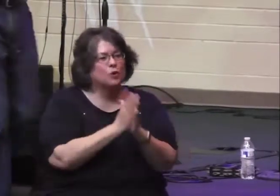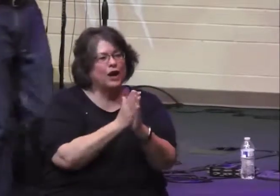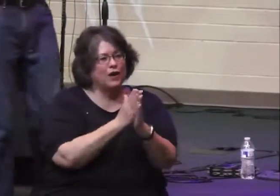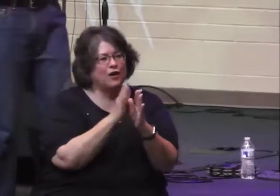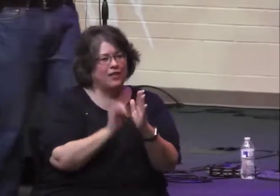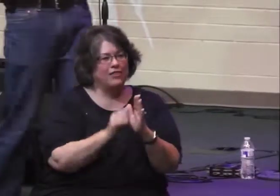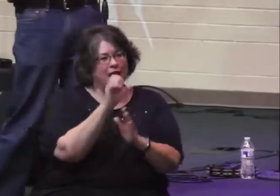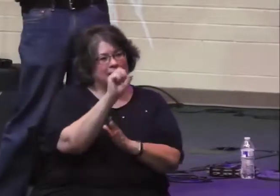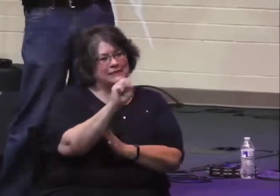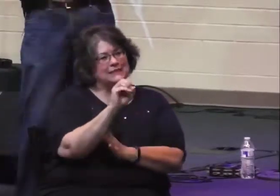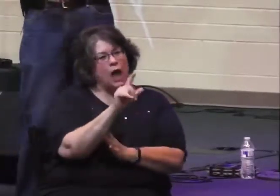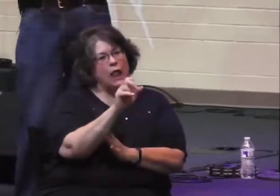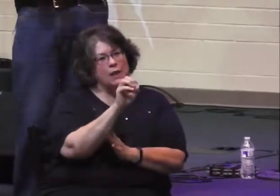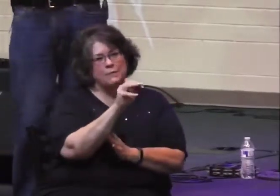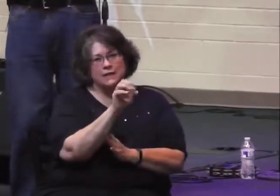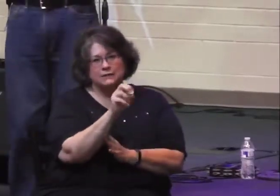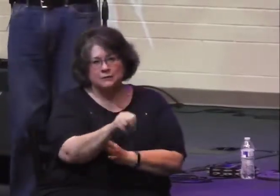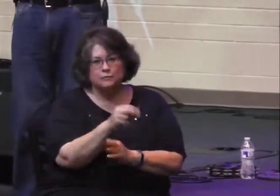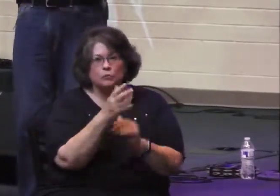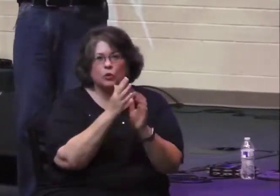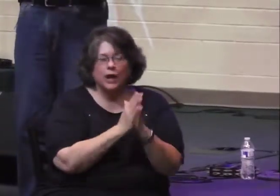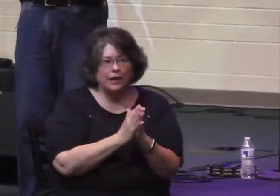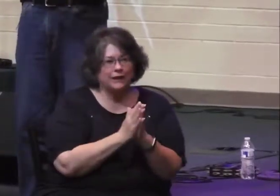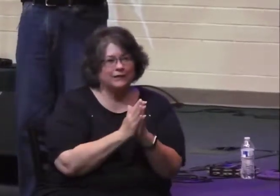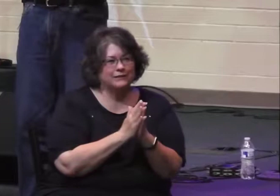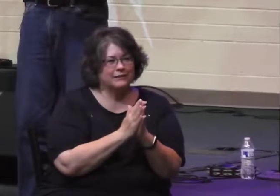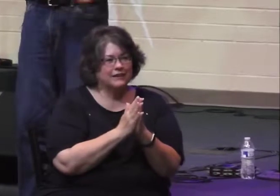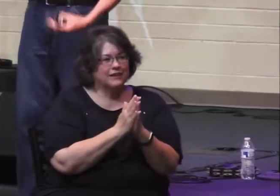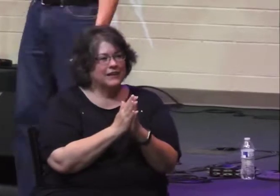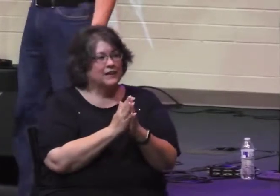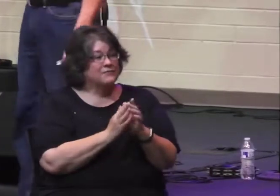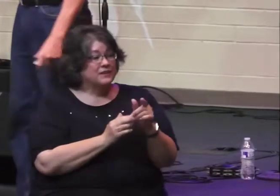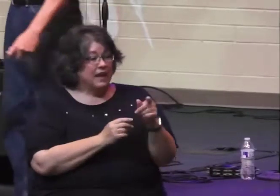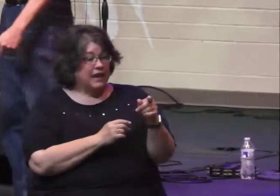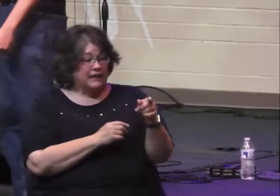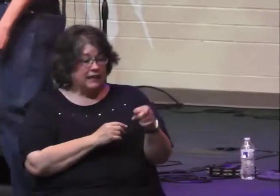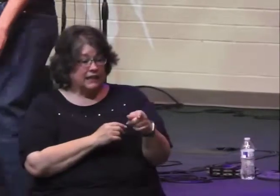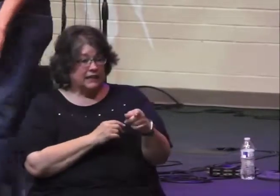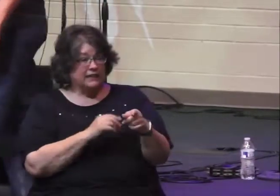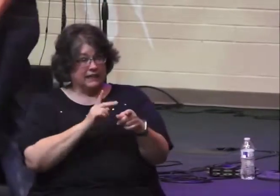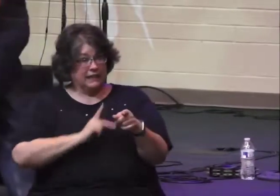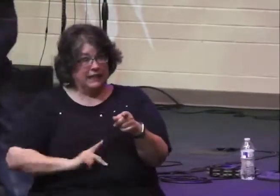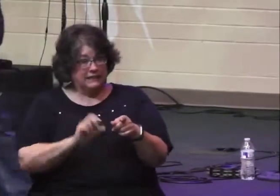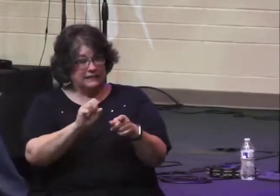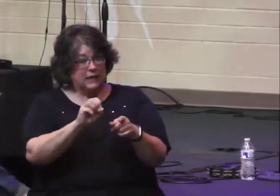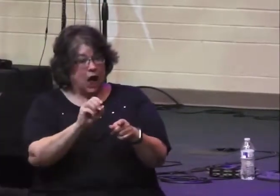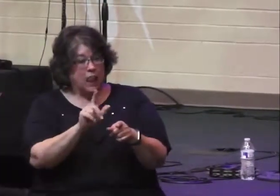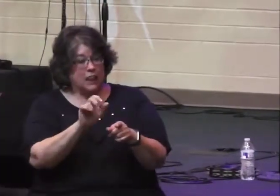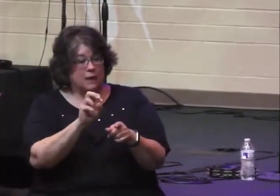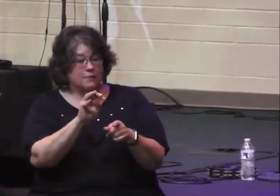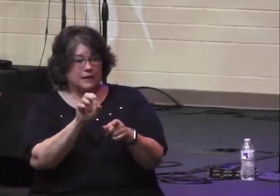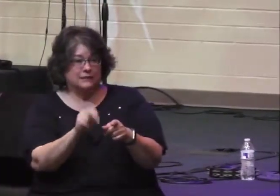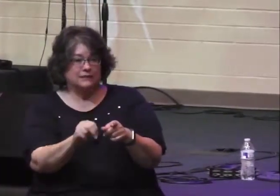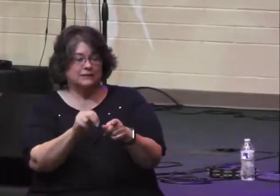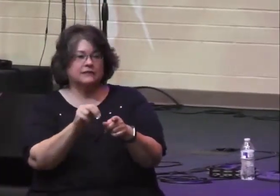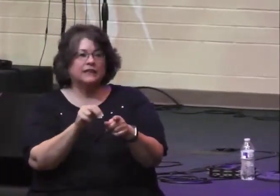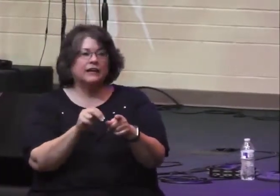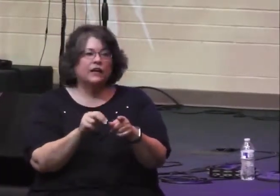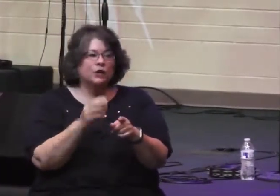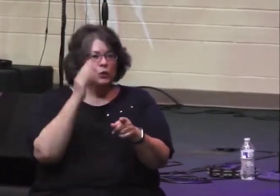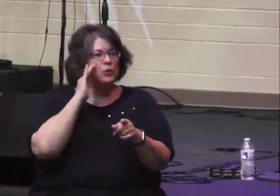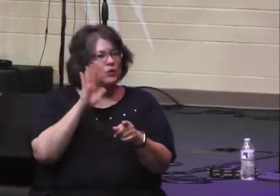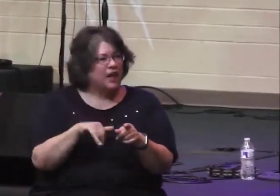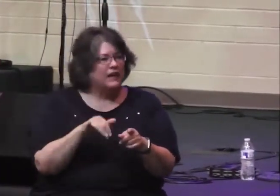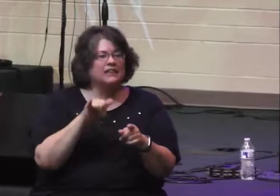-ranging prayer. covers a lot of topics, but in at least one section, he's anticipating that in the future,